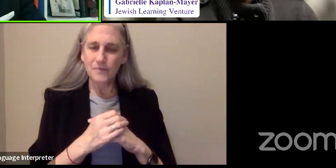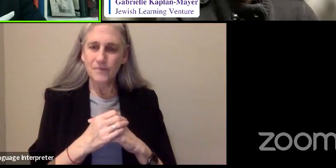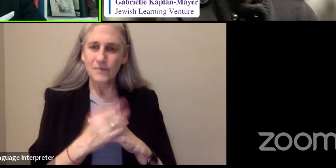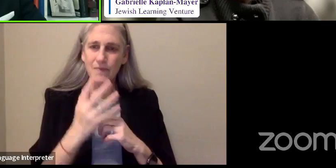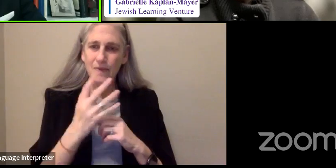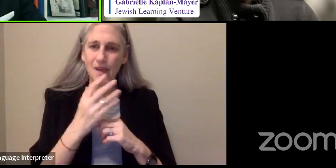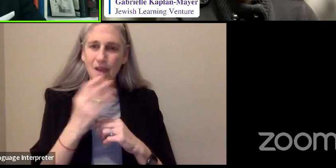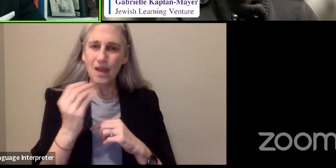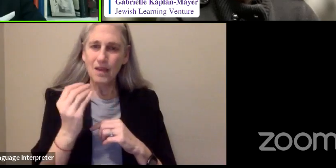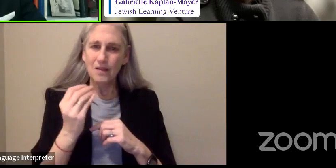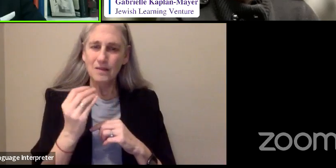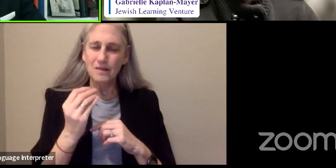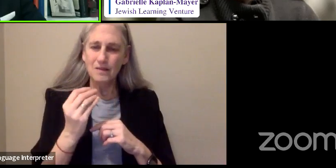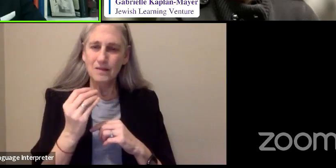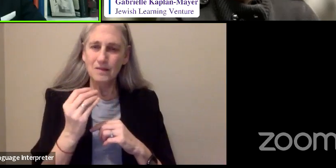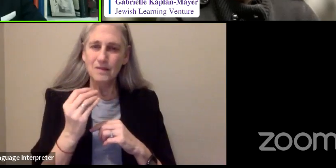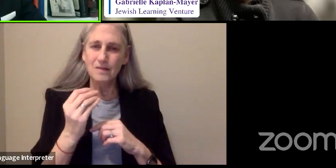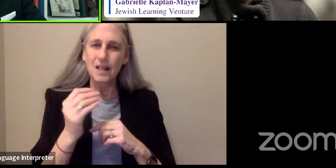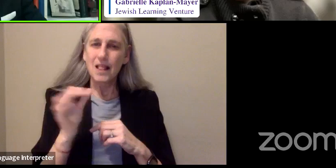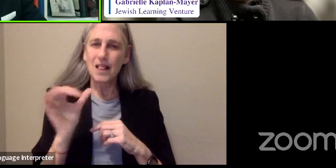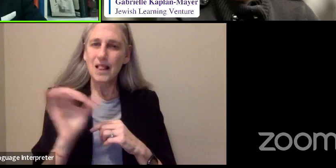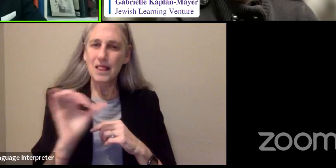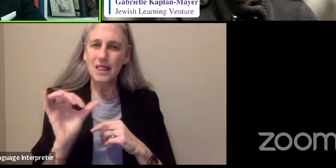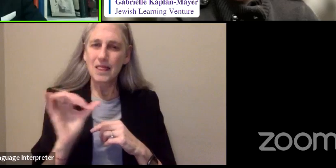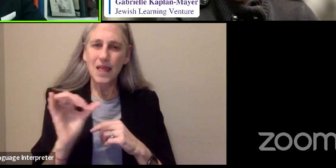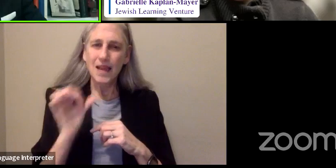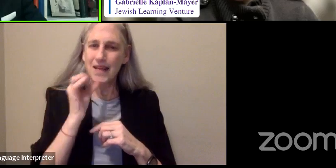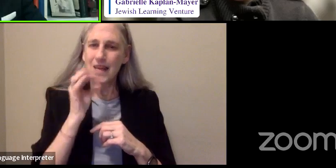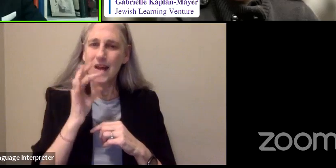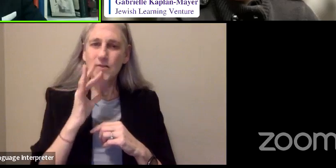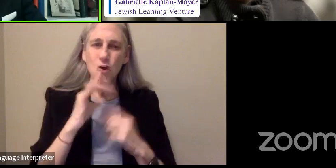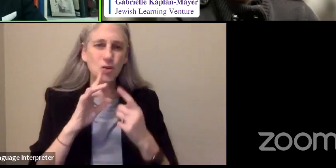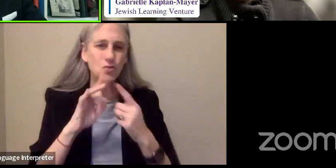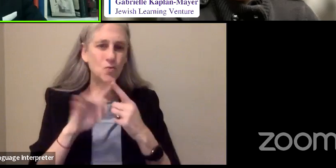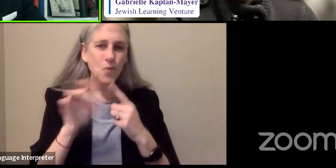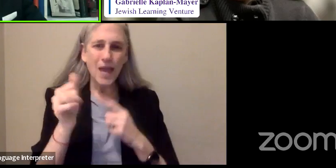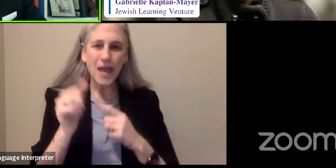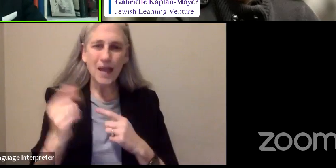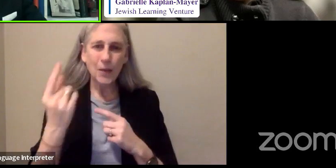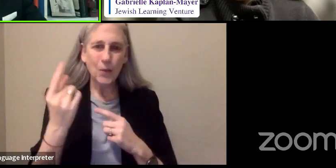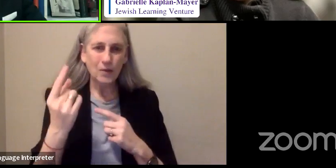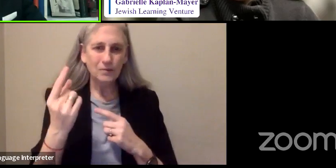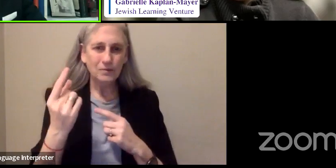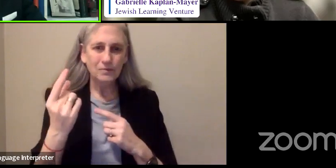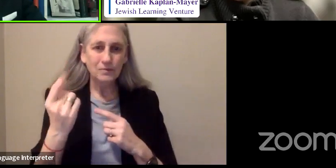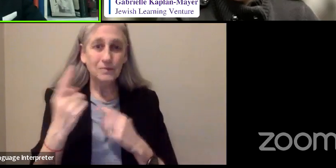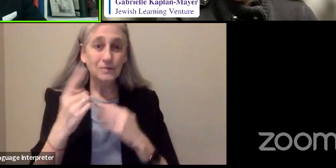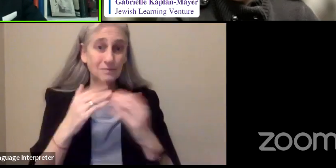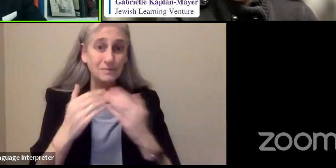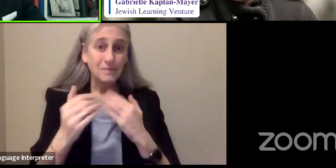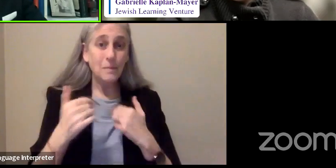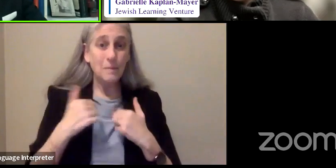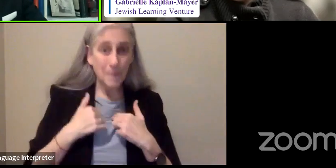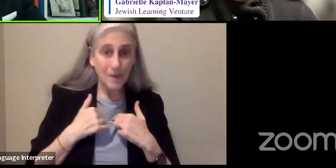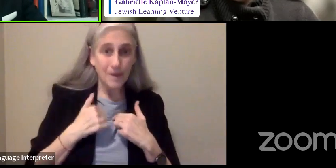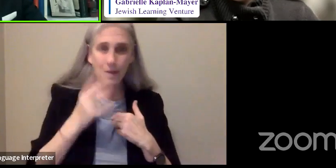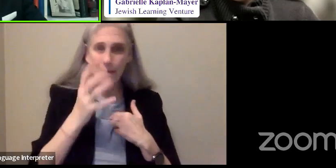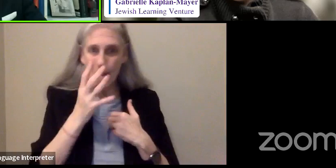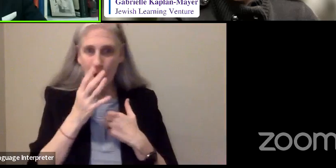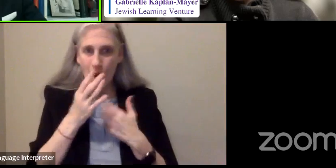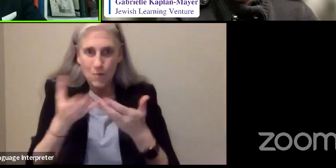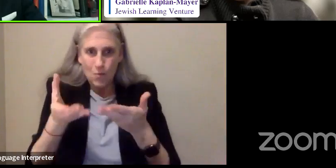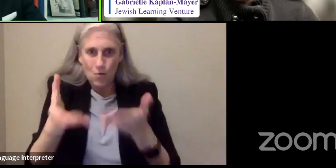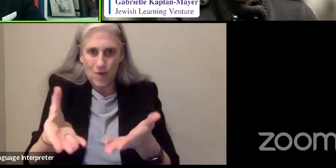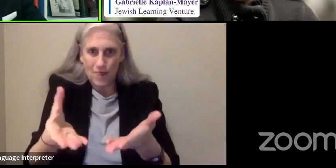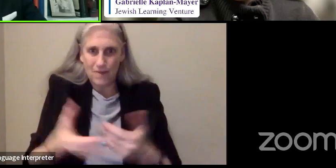And as though we weren't talking to anyone, despite the fact that my mother and I were sitting in front of